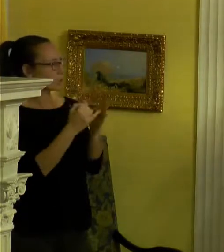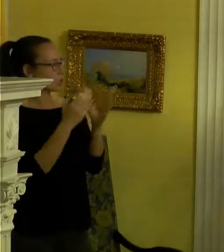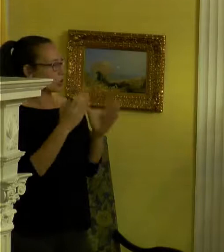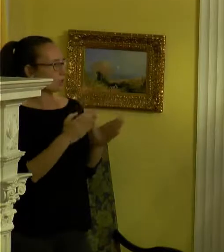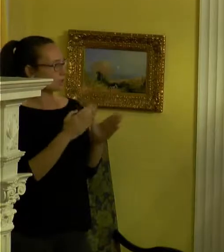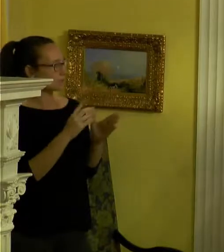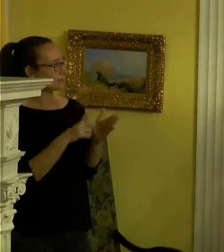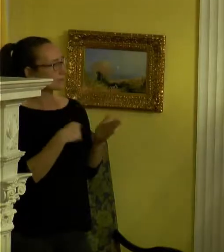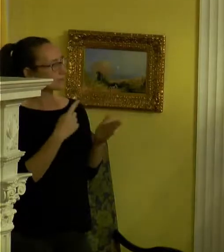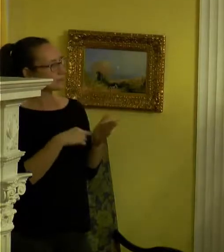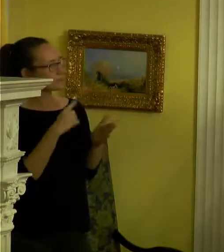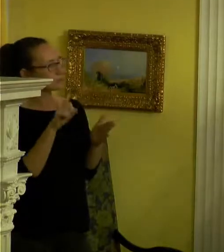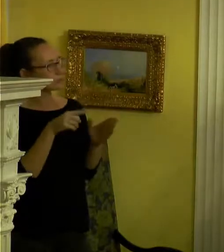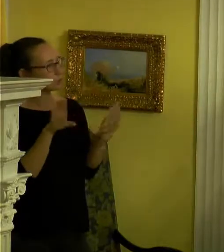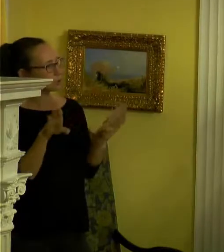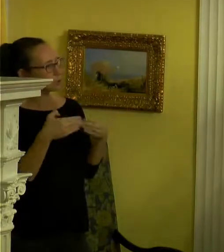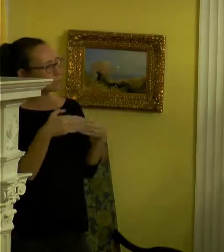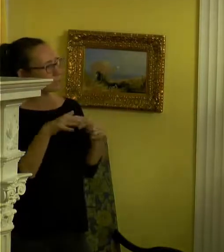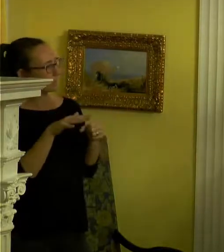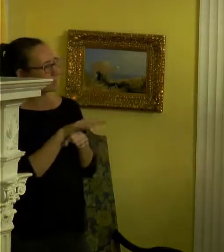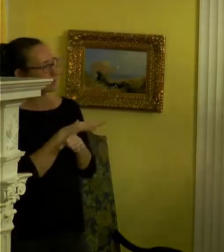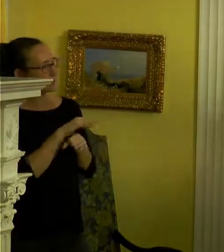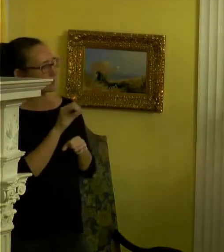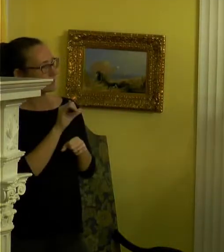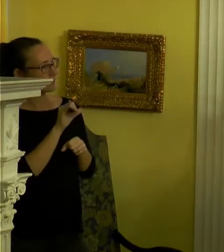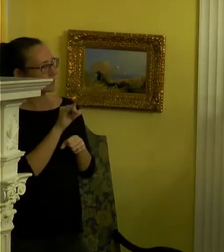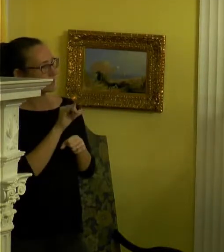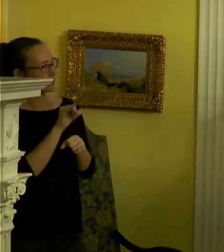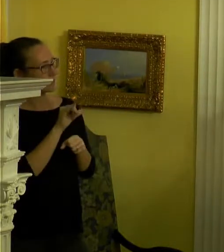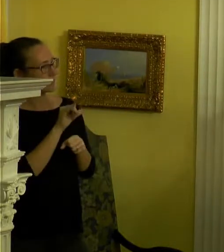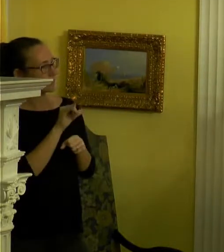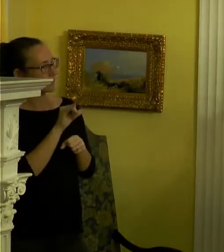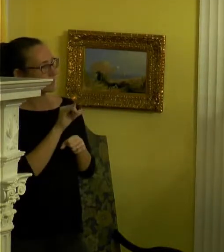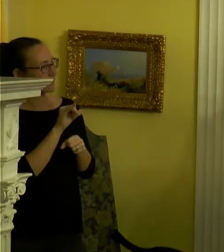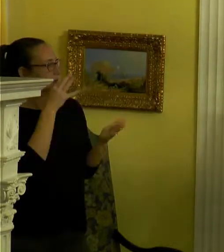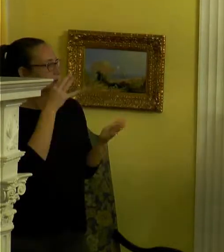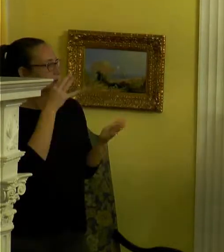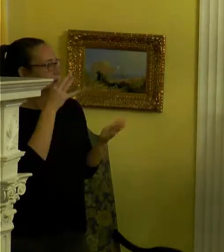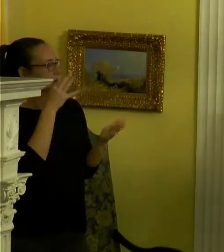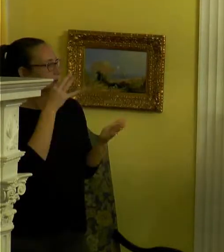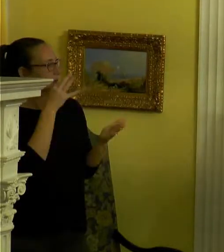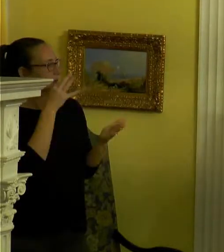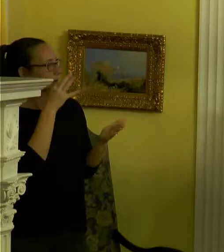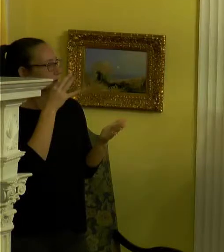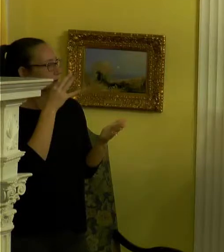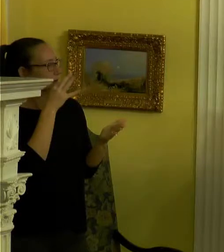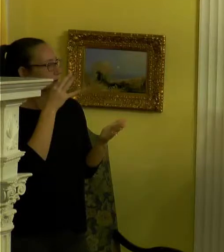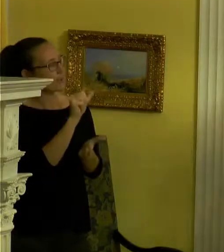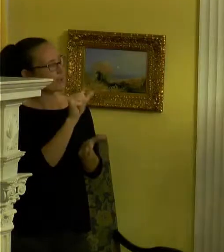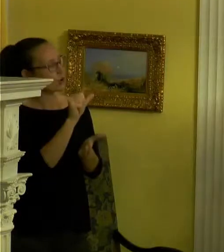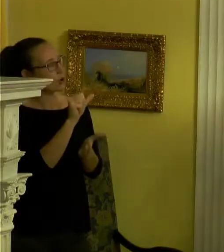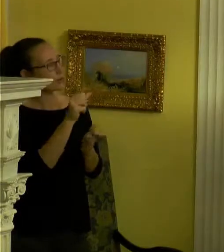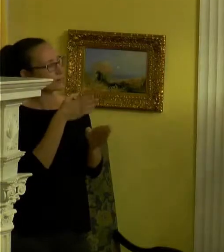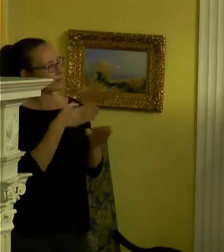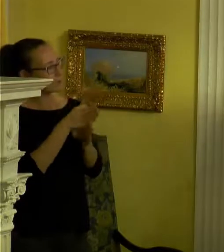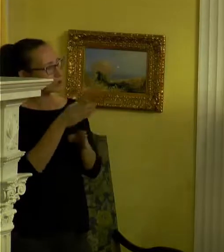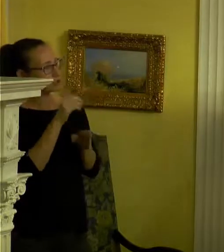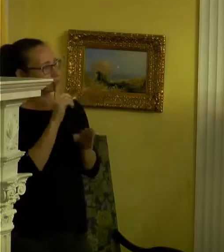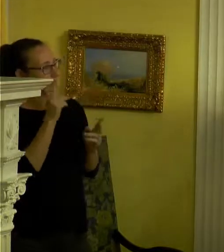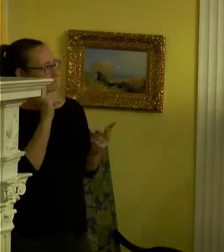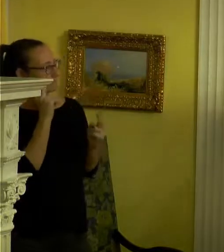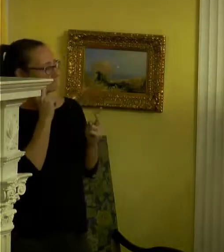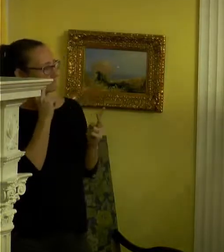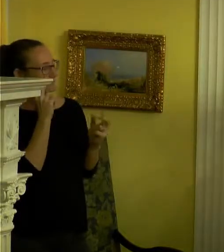sometimes it's just a room full of, like, students that are about to graduate as fine art majors that are freaked out about